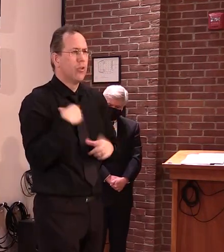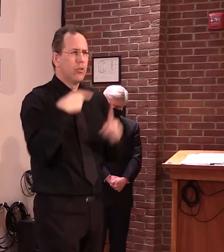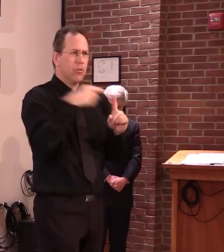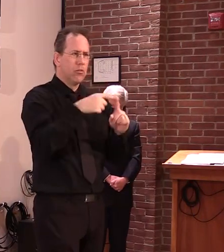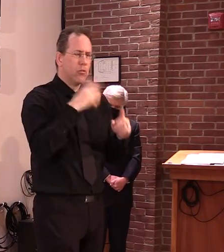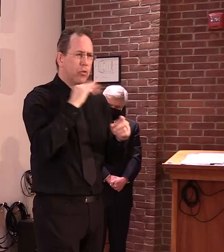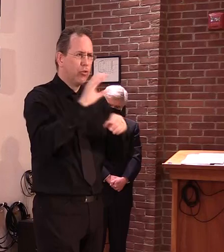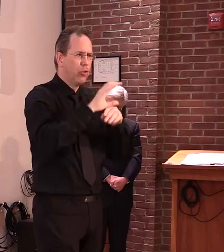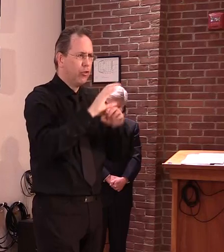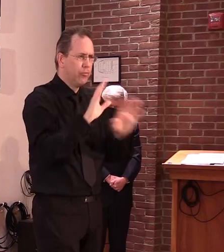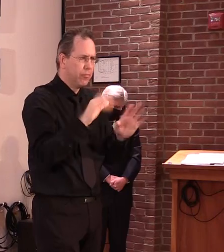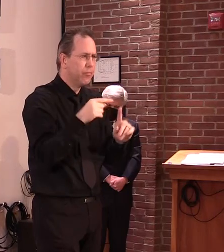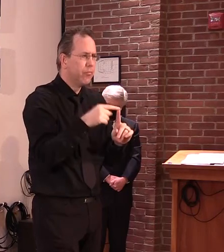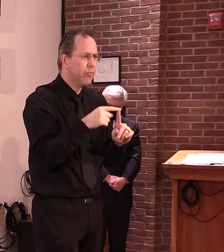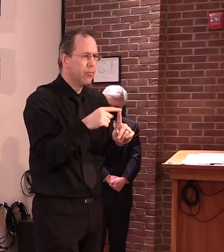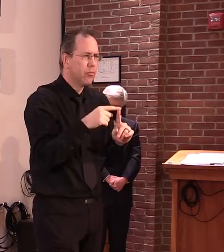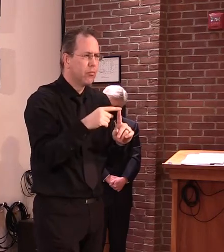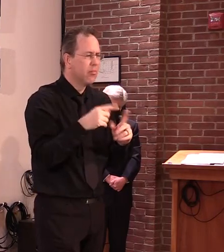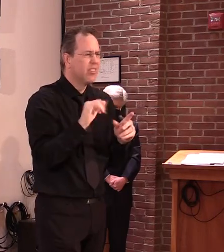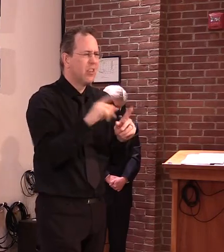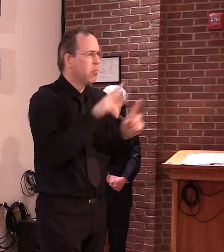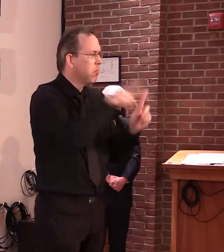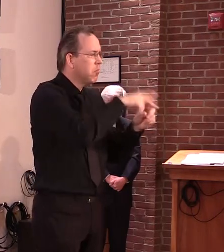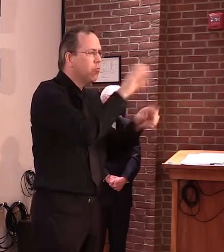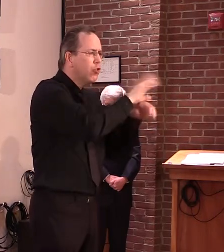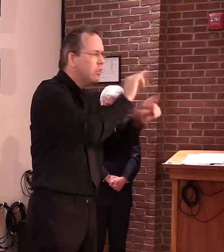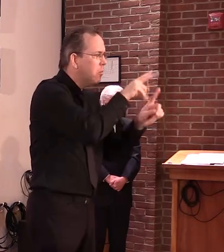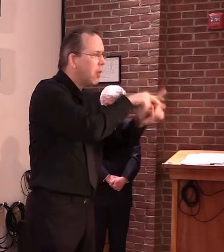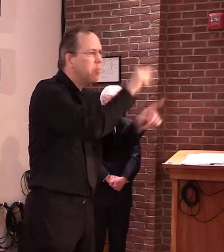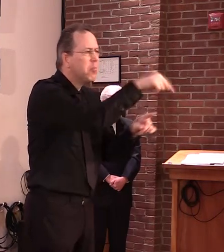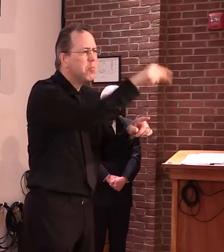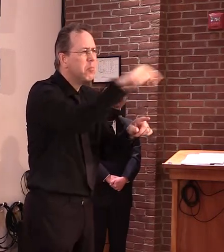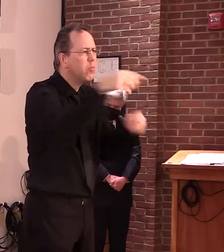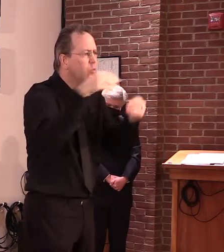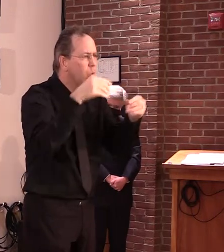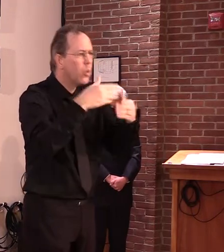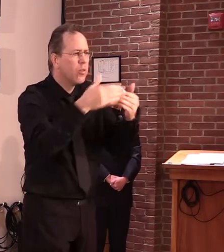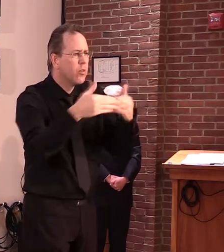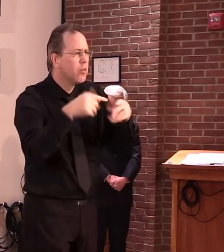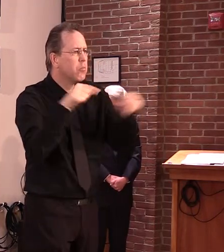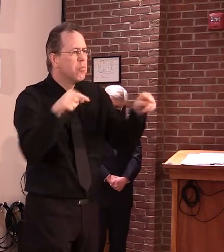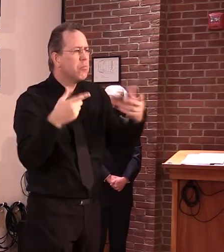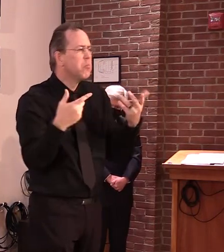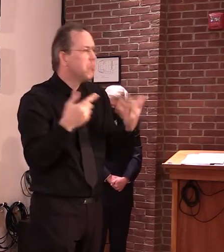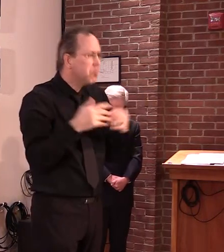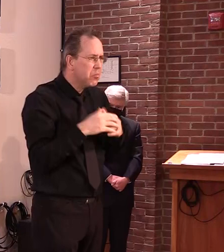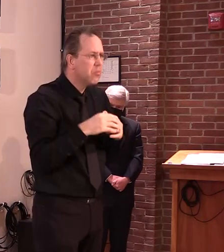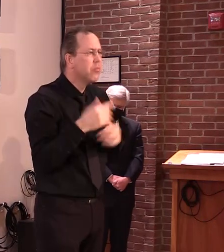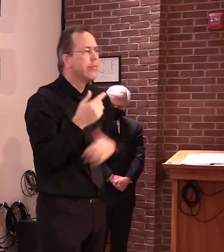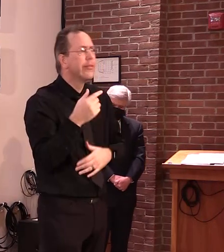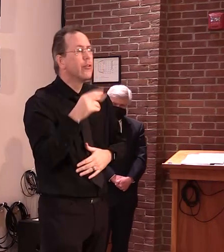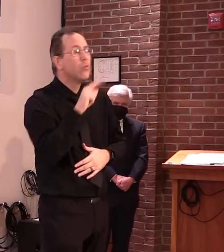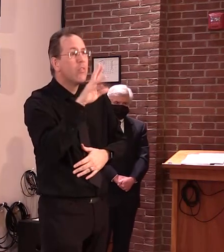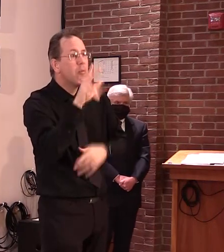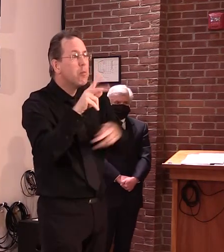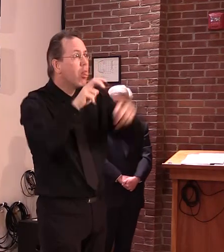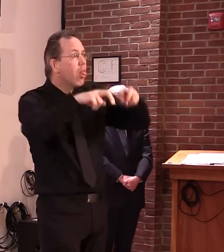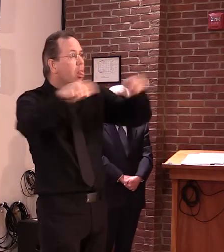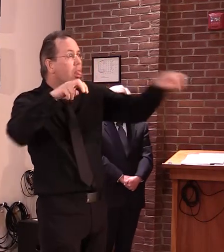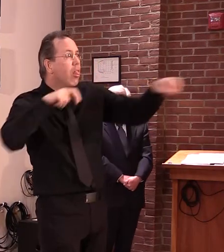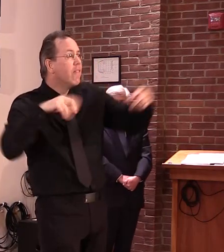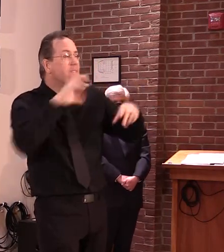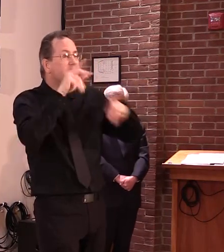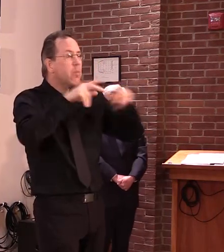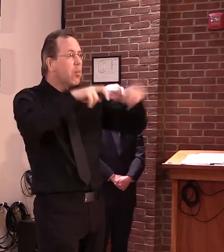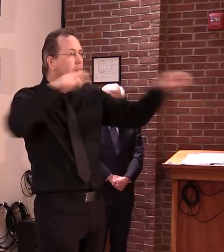same thing, know, going from 10 to maybe 25 to maybe 50 and moving in that in that way. So you're thinking percentage